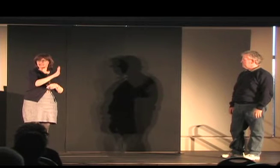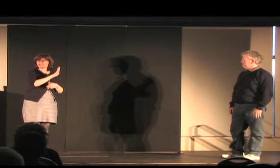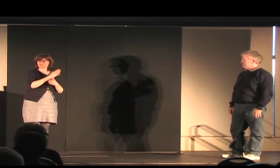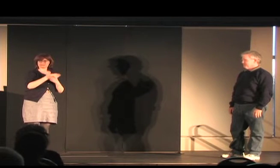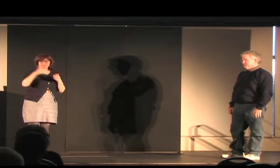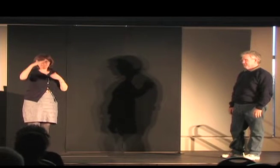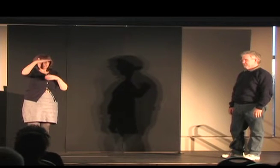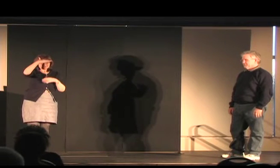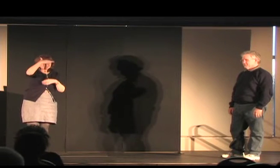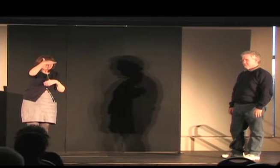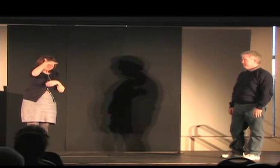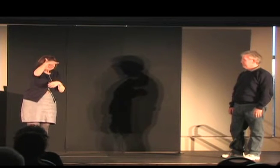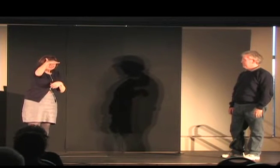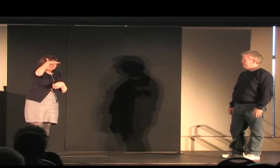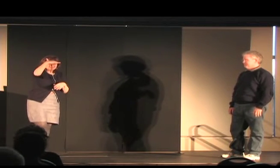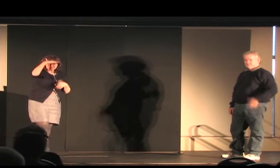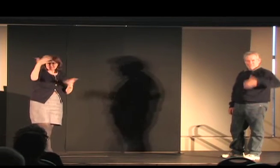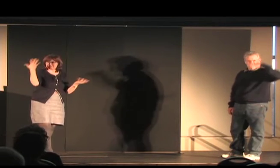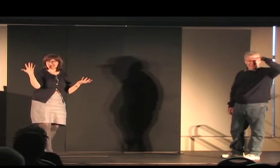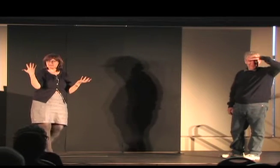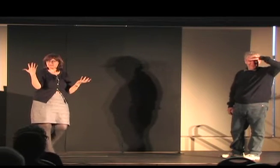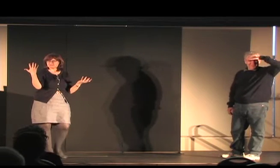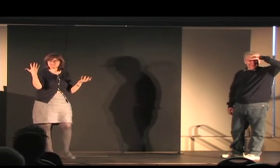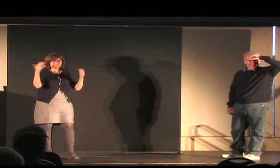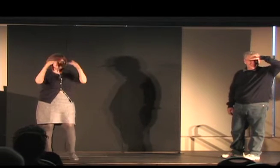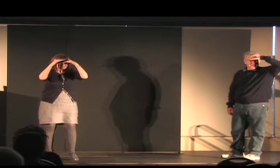ABSL does anybody have any observations